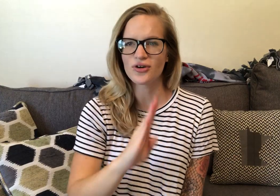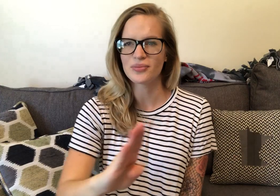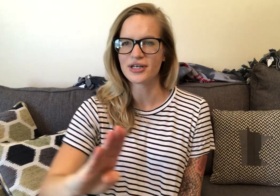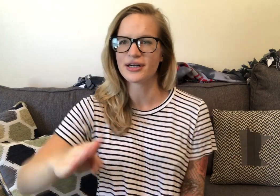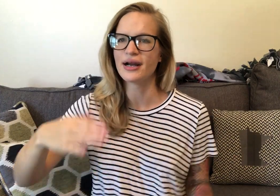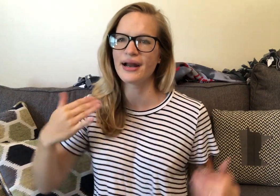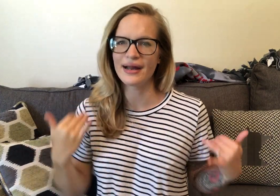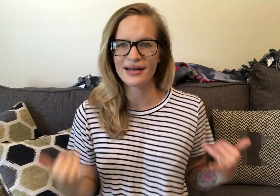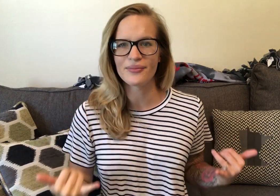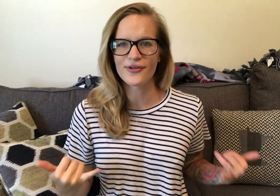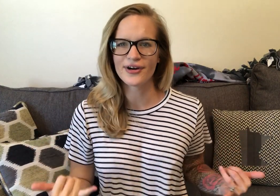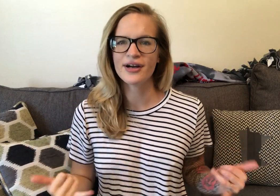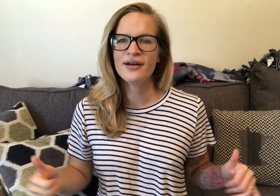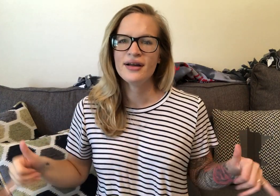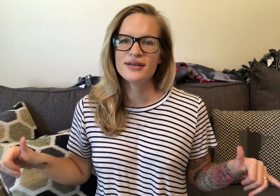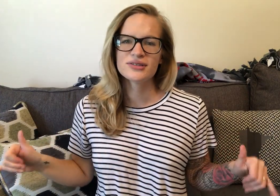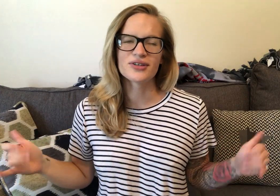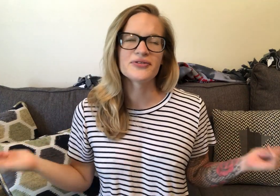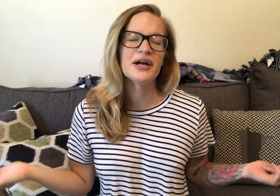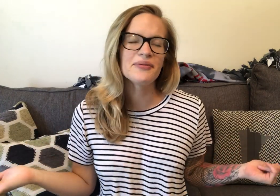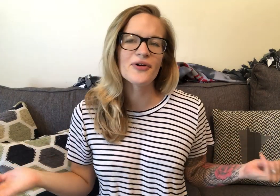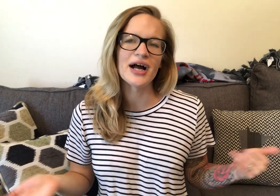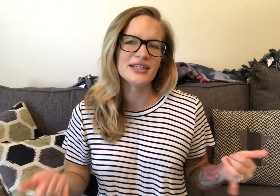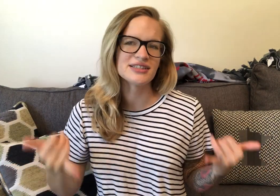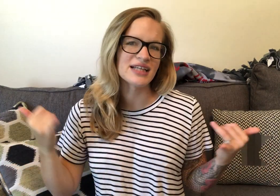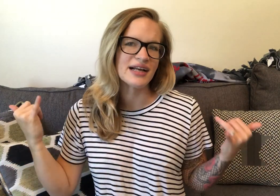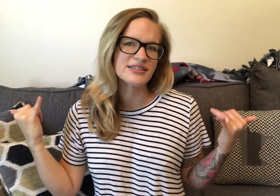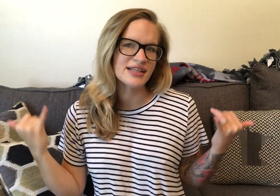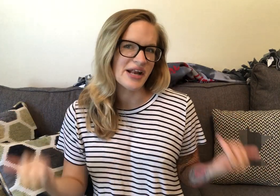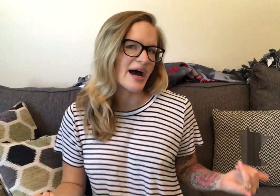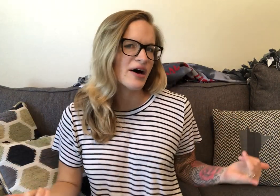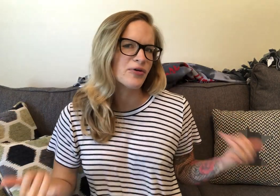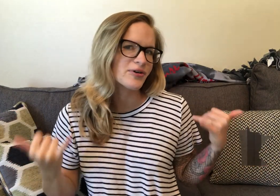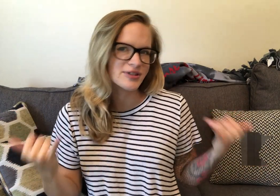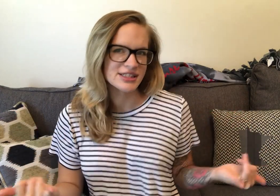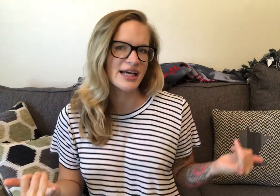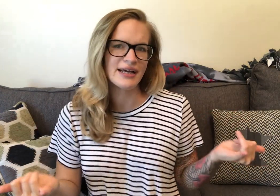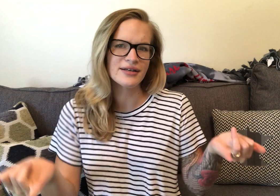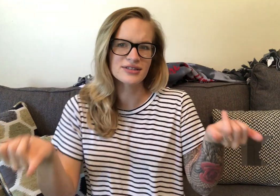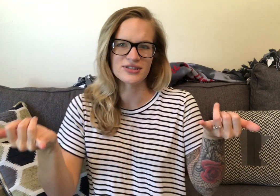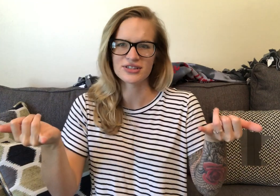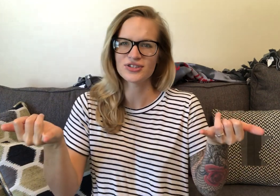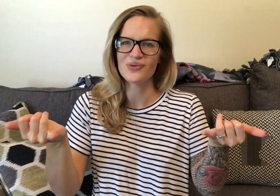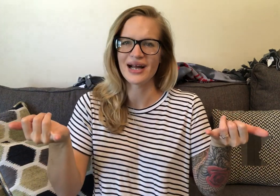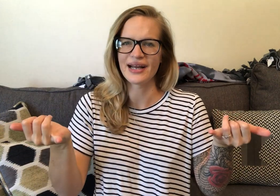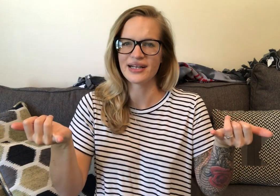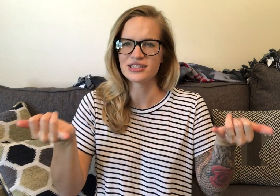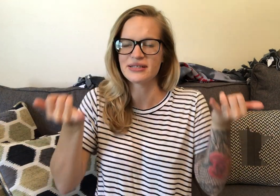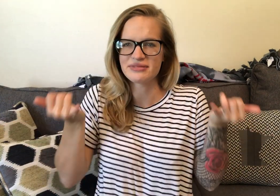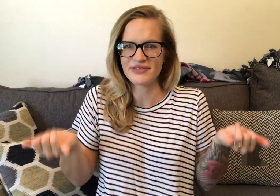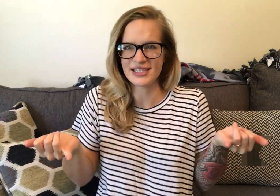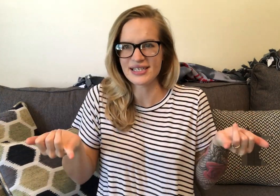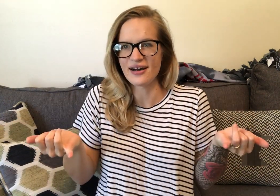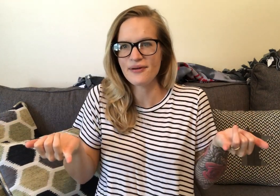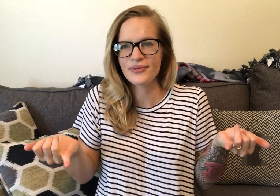Sober anymore. So for anymore, I just signed now or today. So it's two Y handshapes facing up.